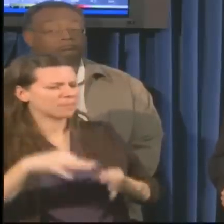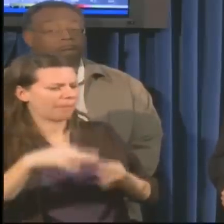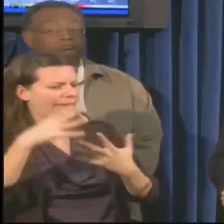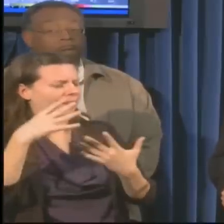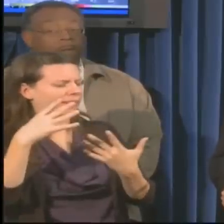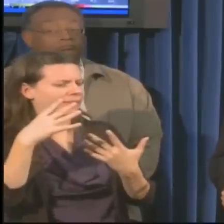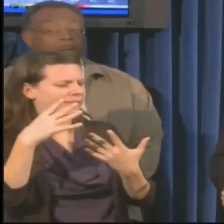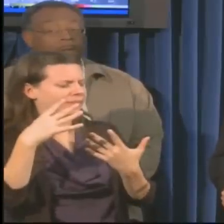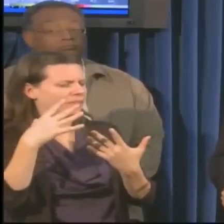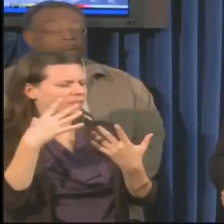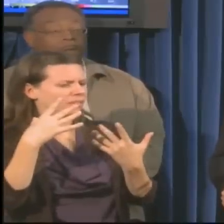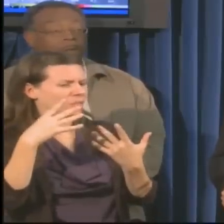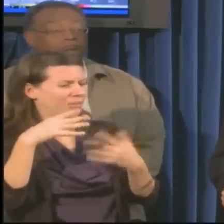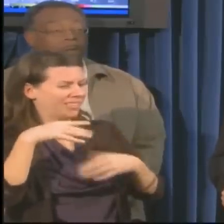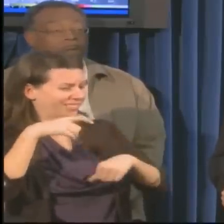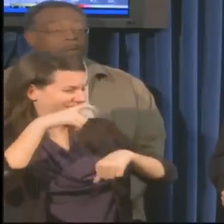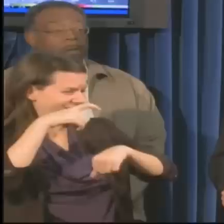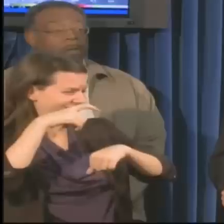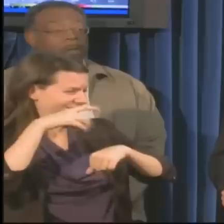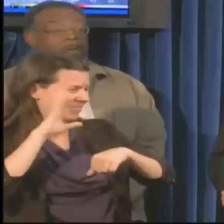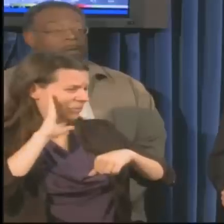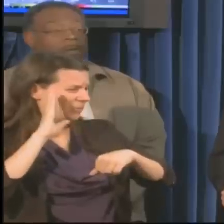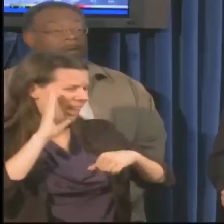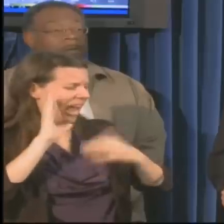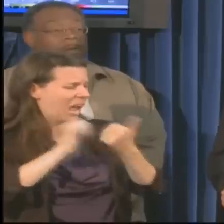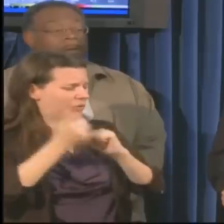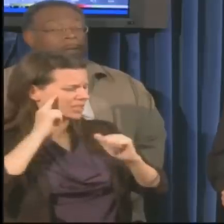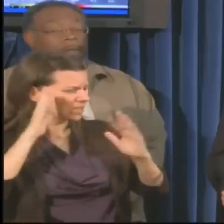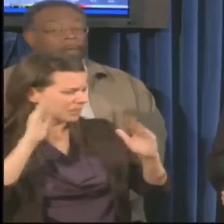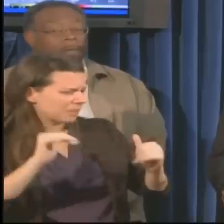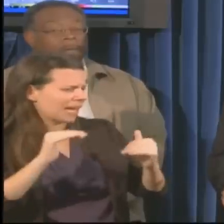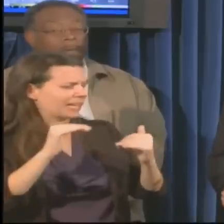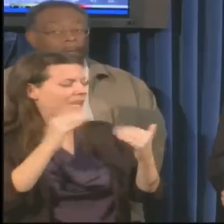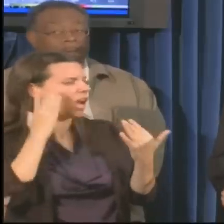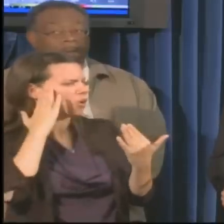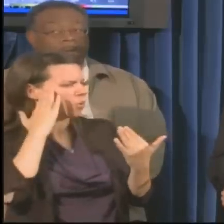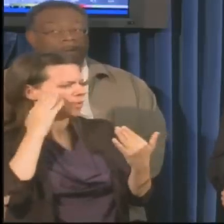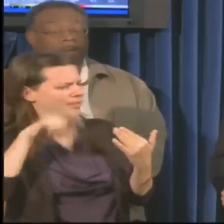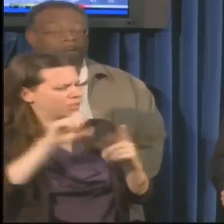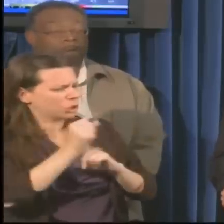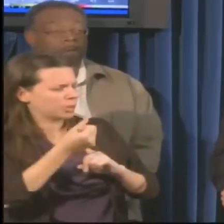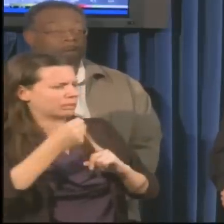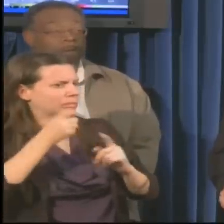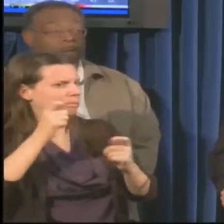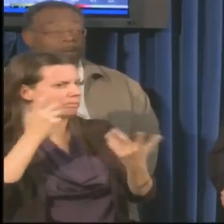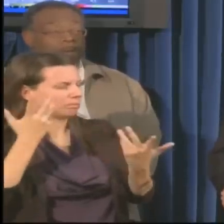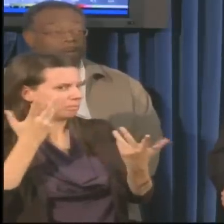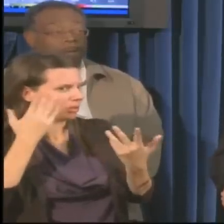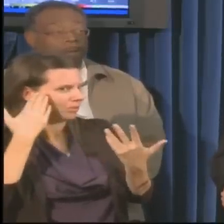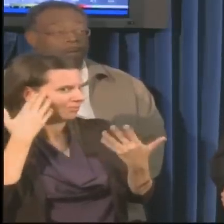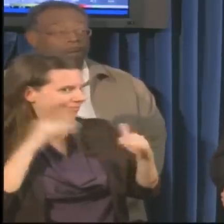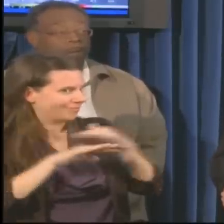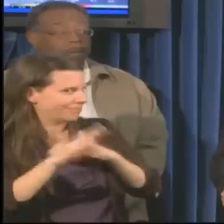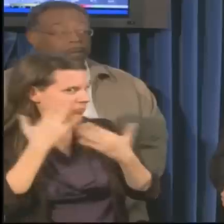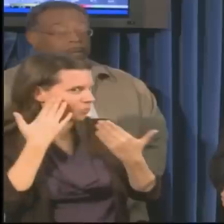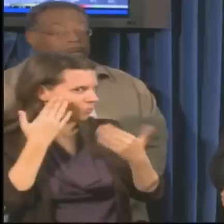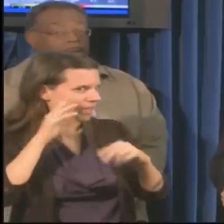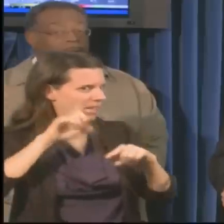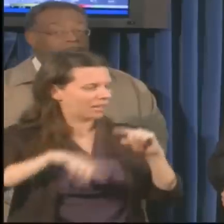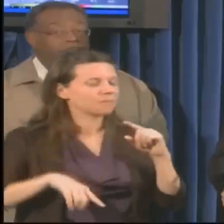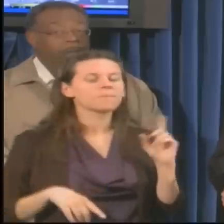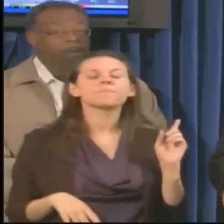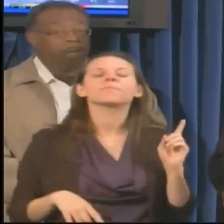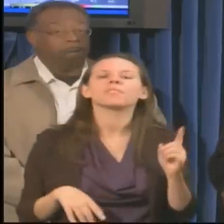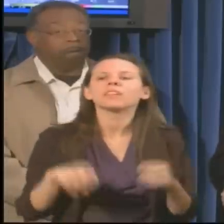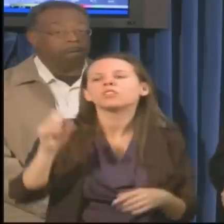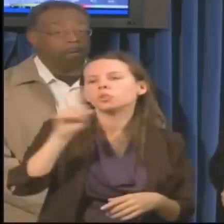state a timeline of what they can expect and when? I know it's a fluid situation. Sure. Well, from all the National Weather Service